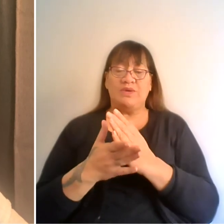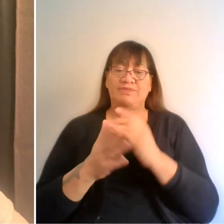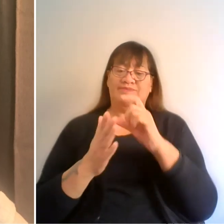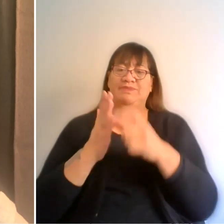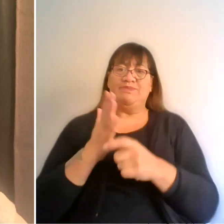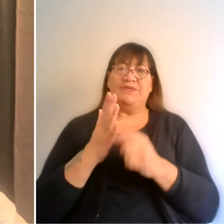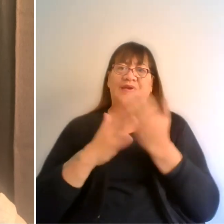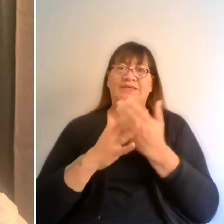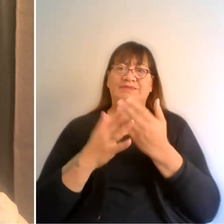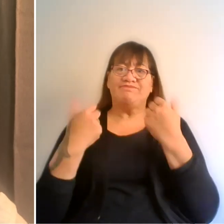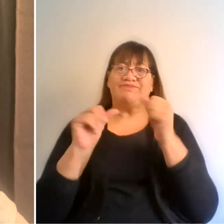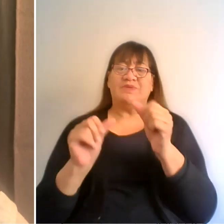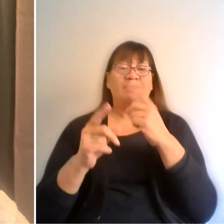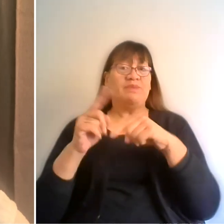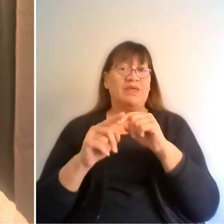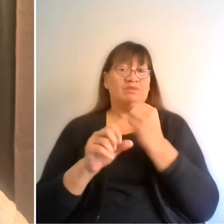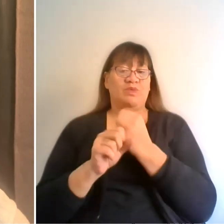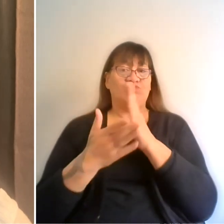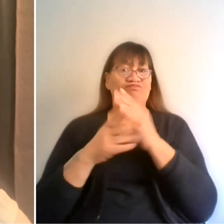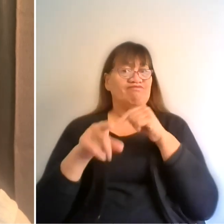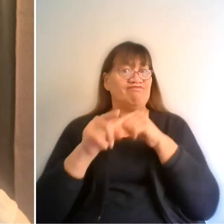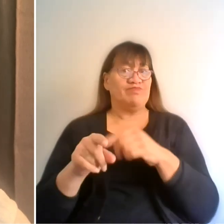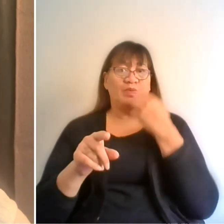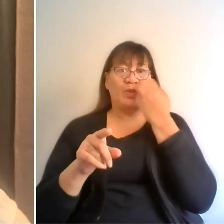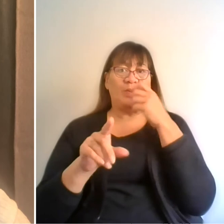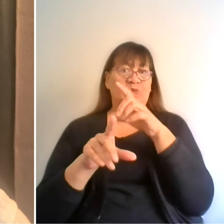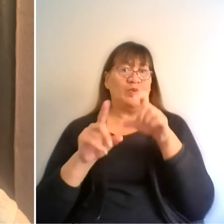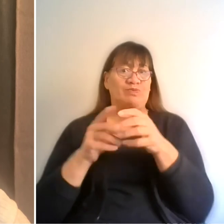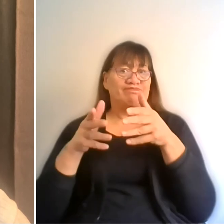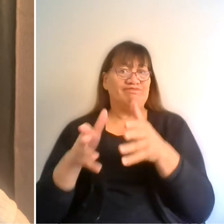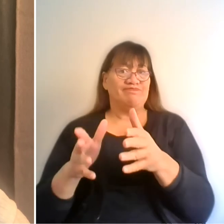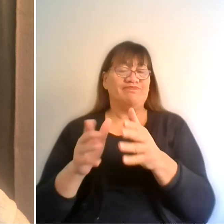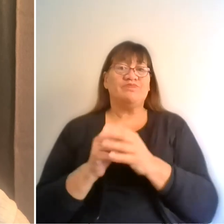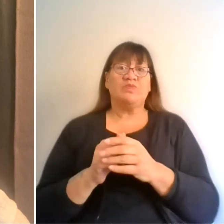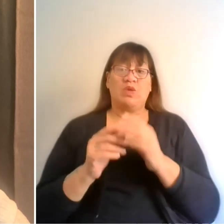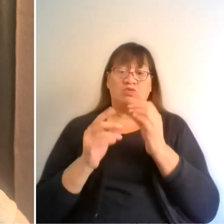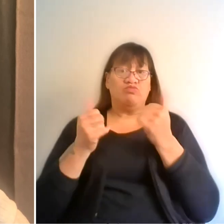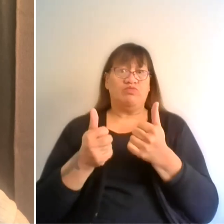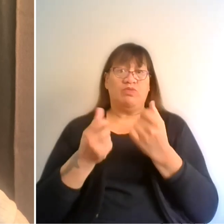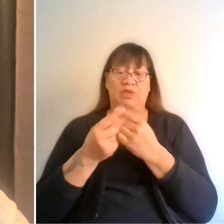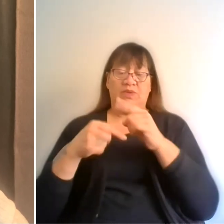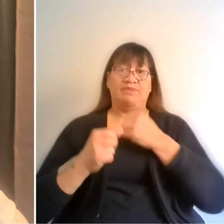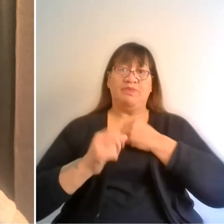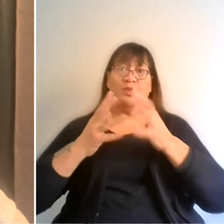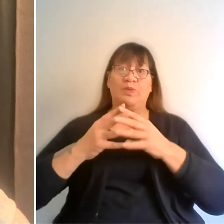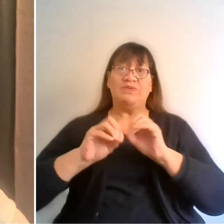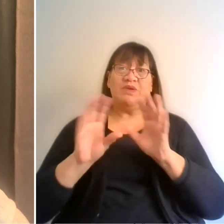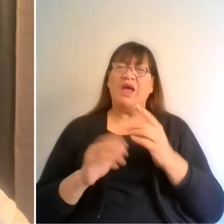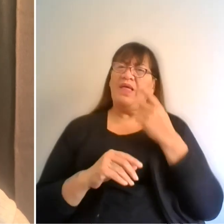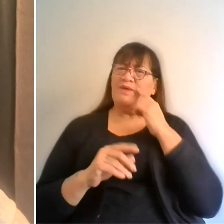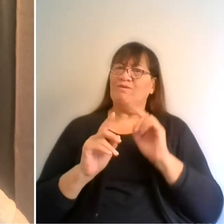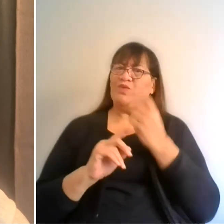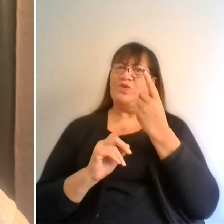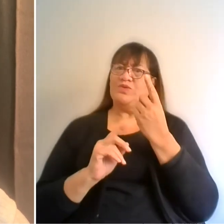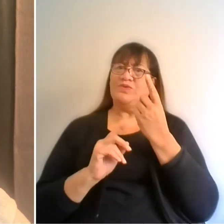and culturally relevant. So the unique thing about Pairangi is that I think it's the first ever where